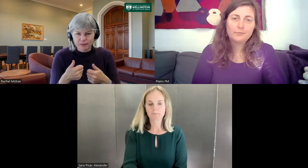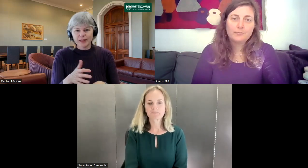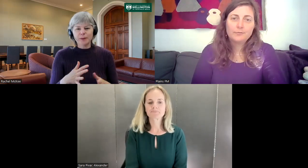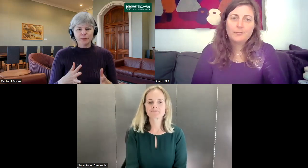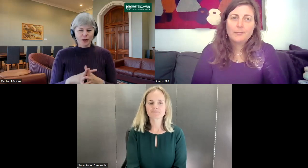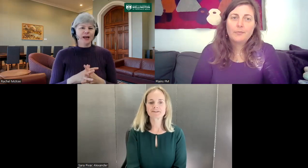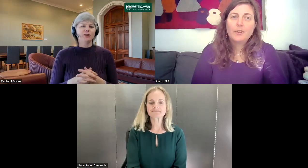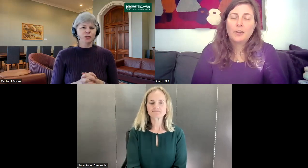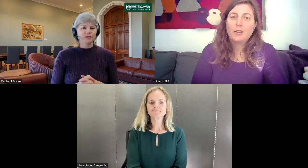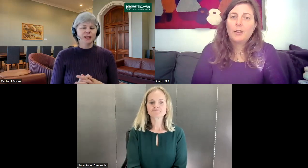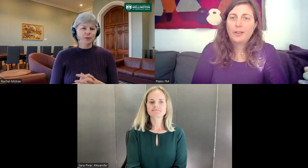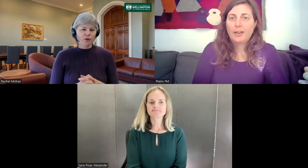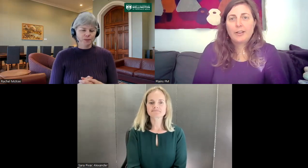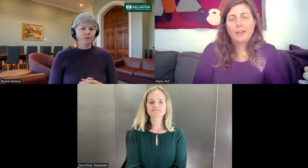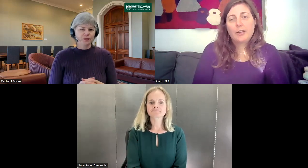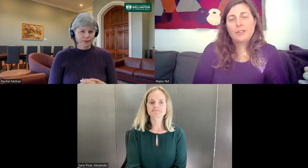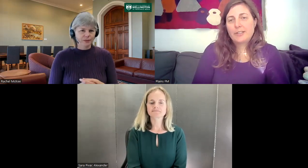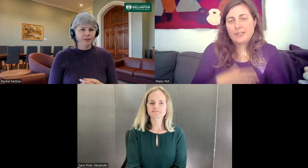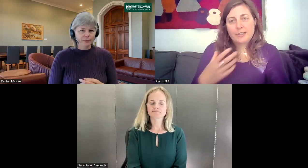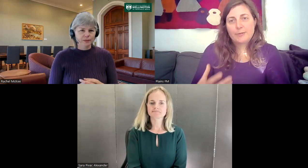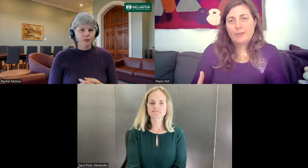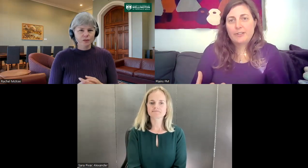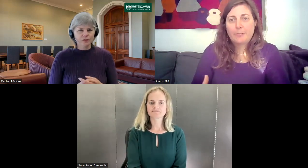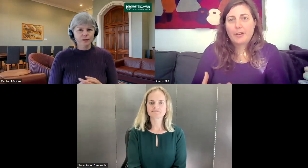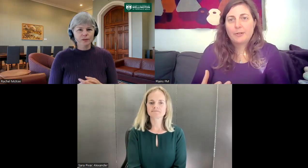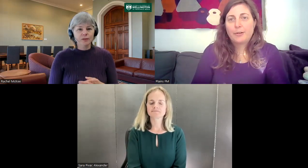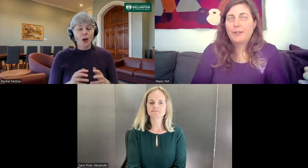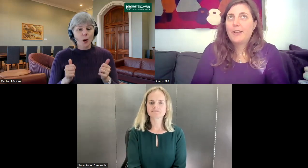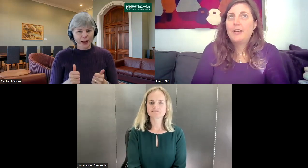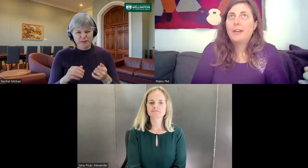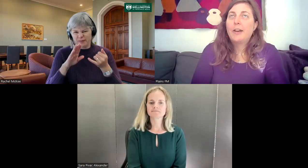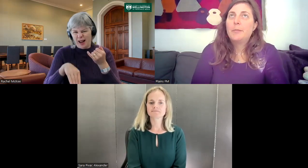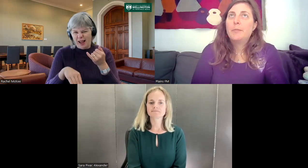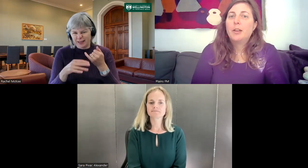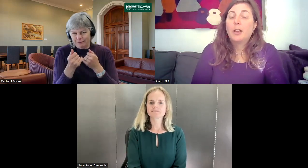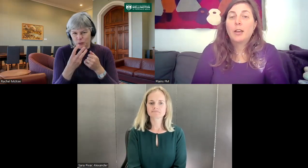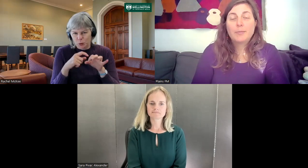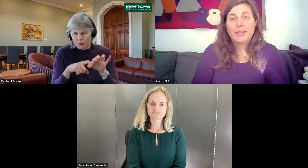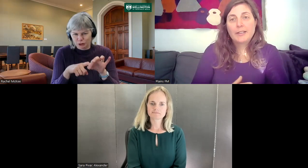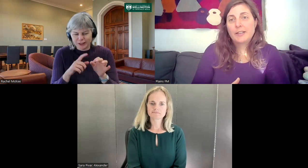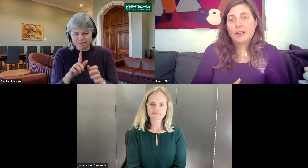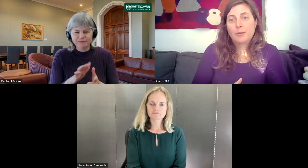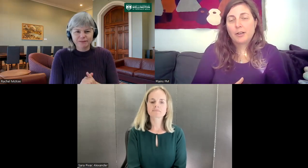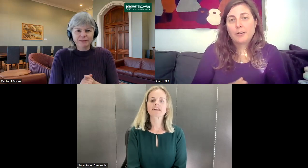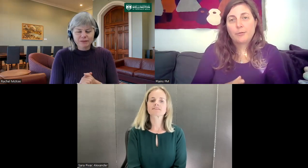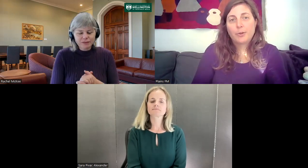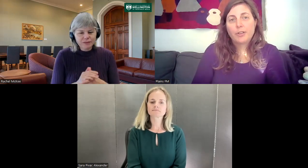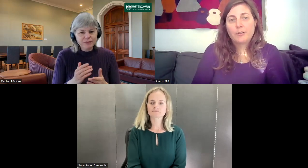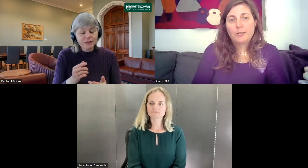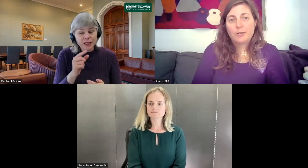Yep, okay, sure. Let's move on. Okay, Just as we finish up our quarter then, I'd be keen to hear what kind of work you do